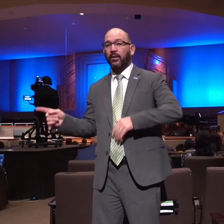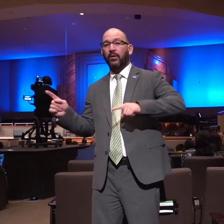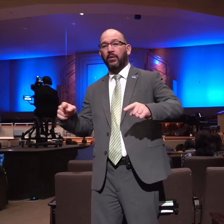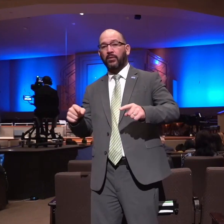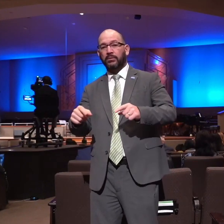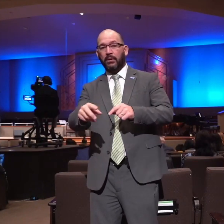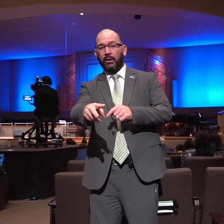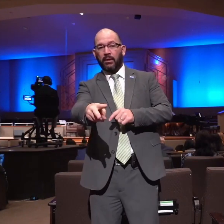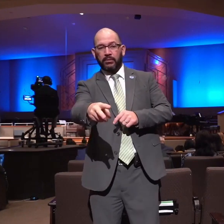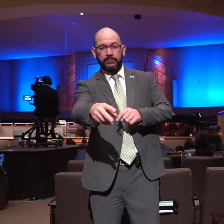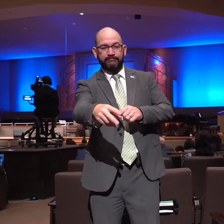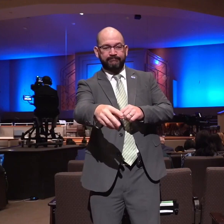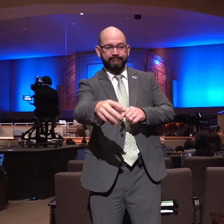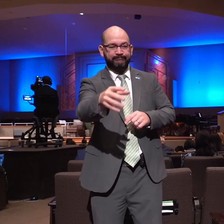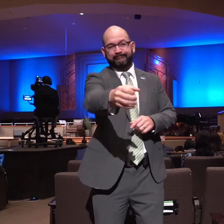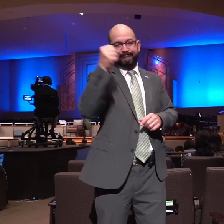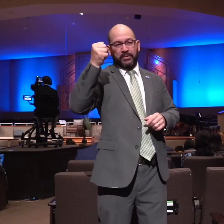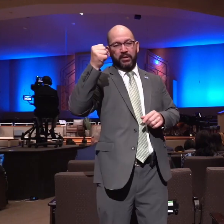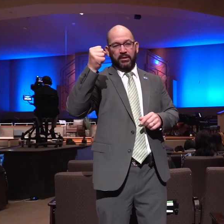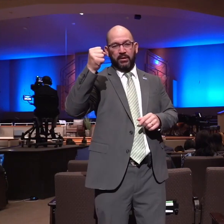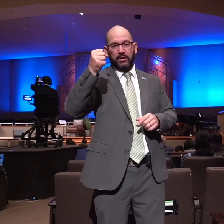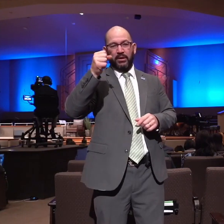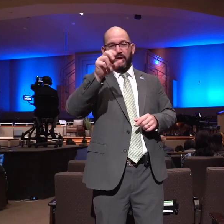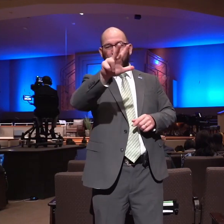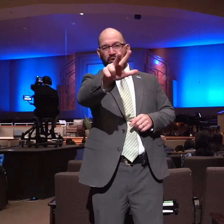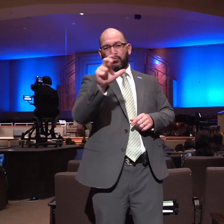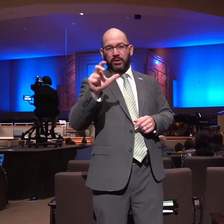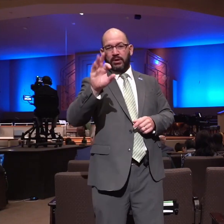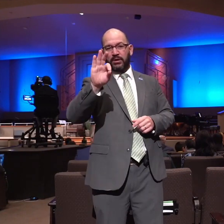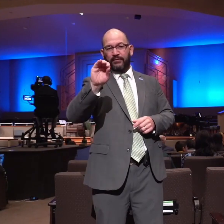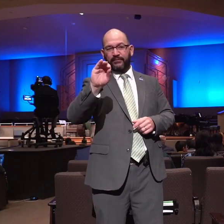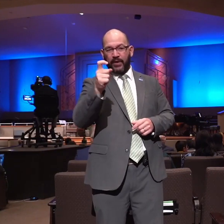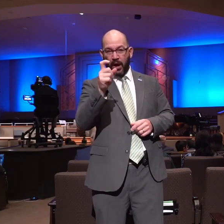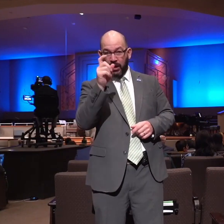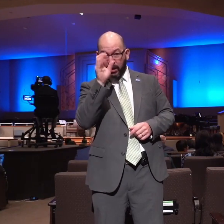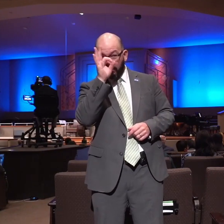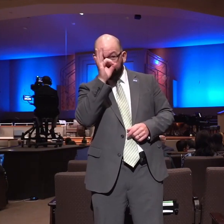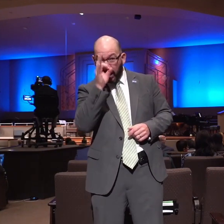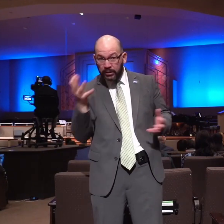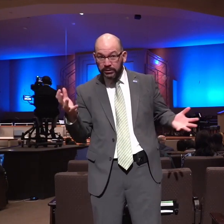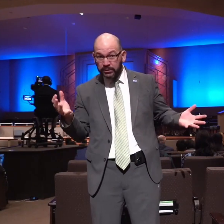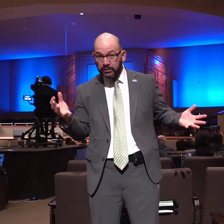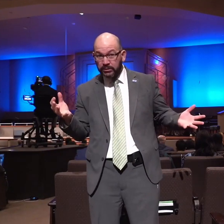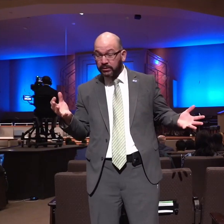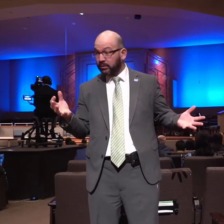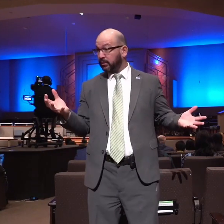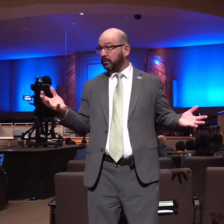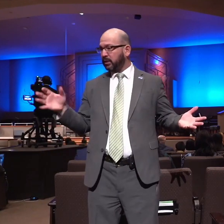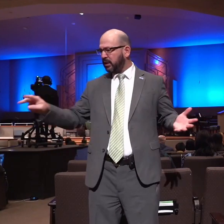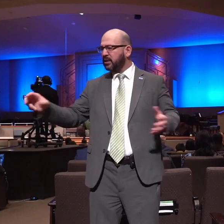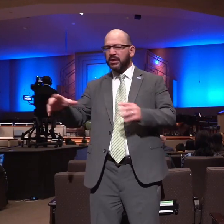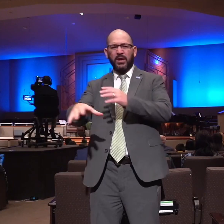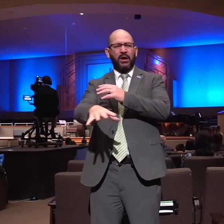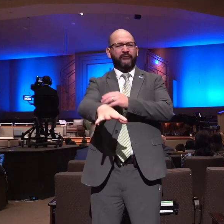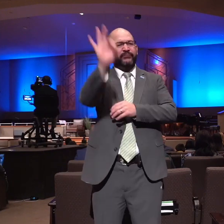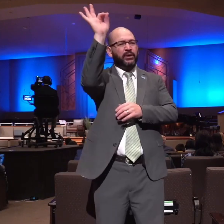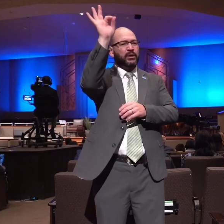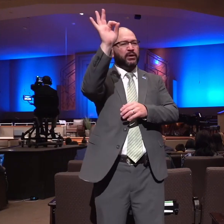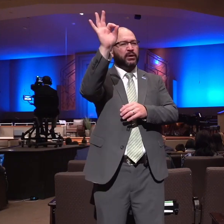foxes have you ever caught a fox have you ever caught just one he caught 300 and